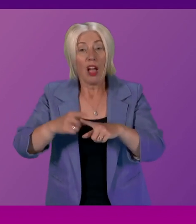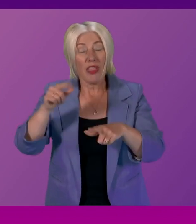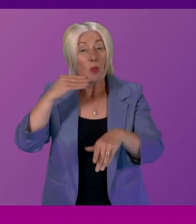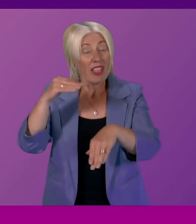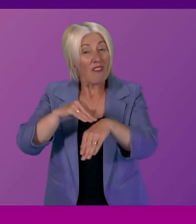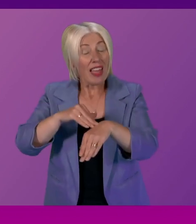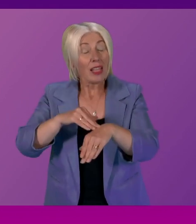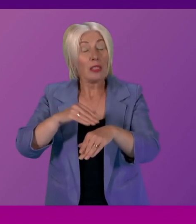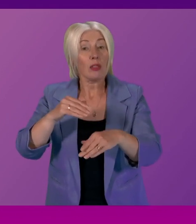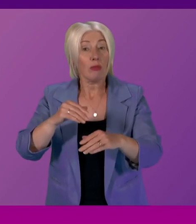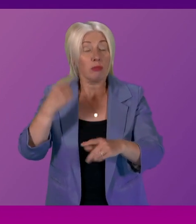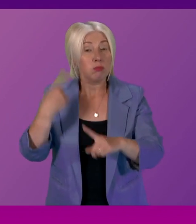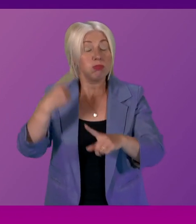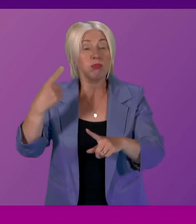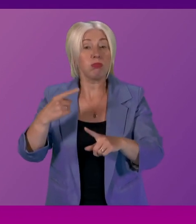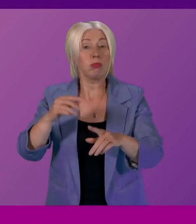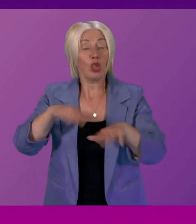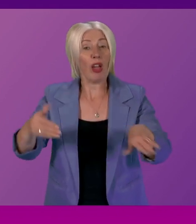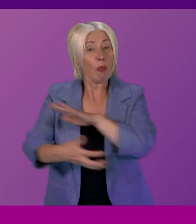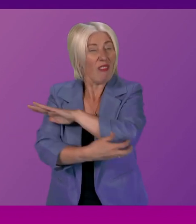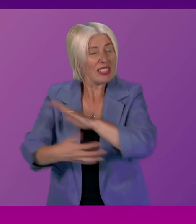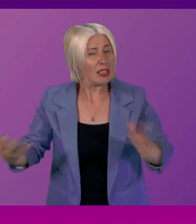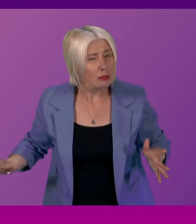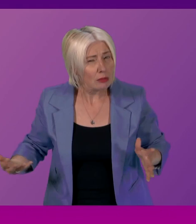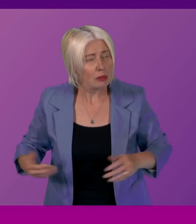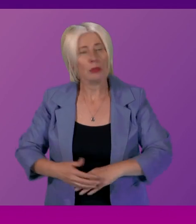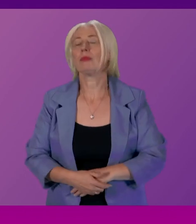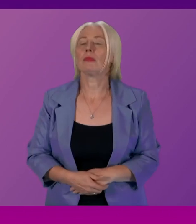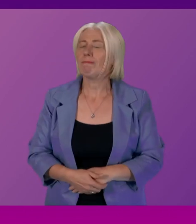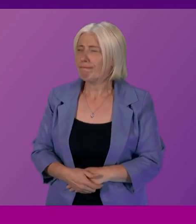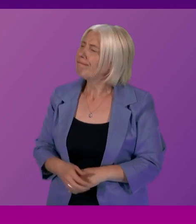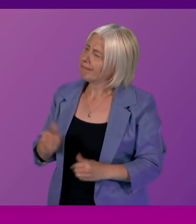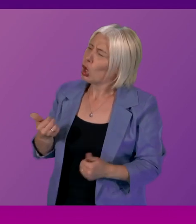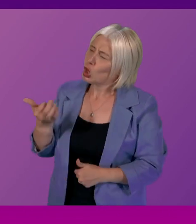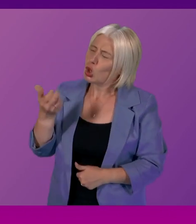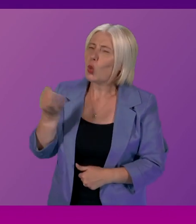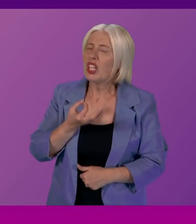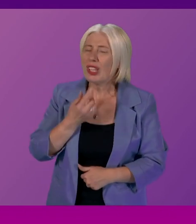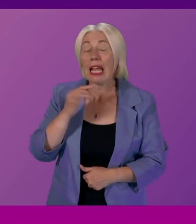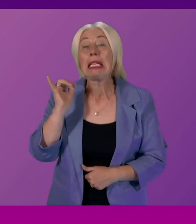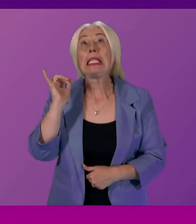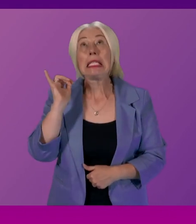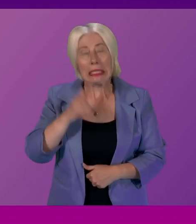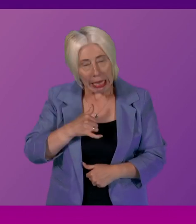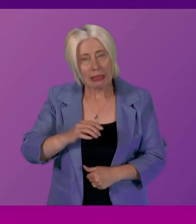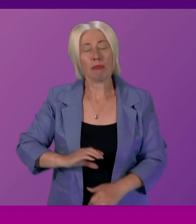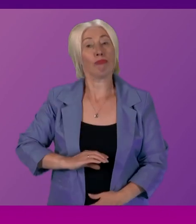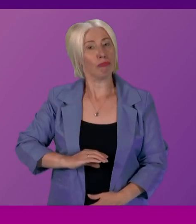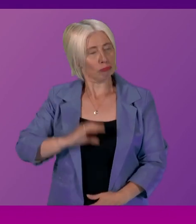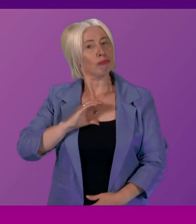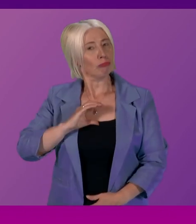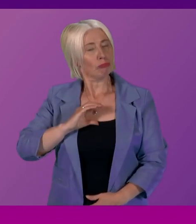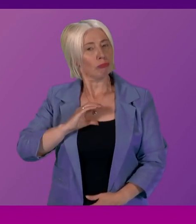first minister I think it's really fair question and I would say that yes I've got every confidence that